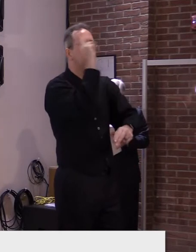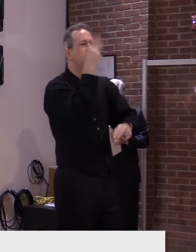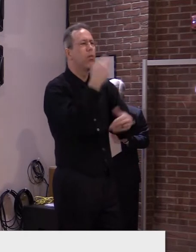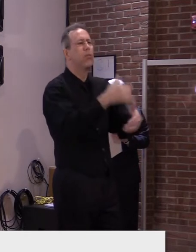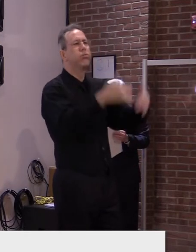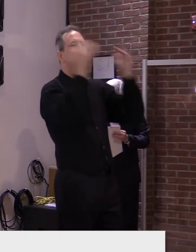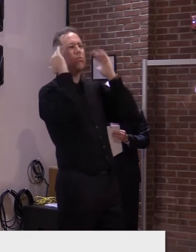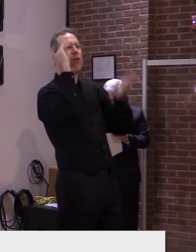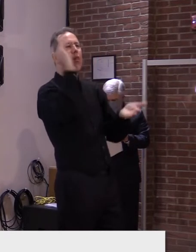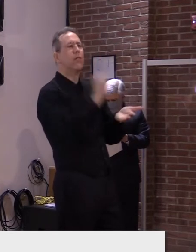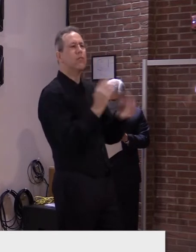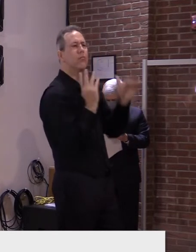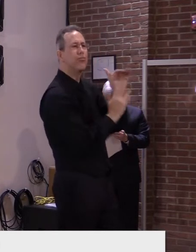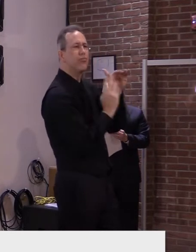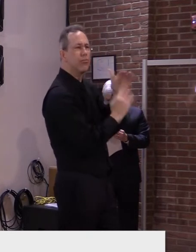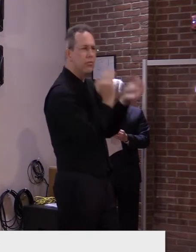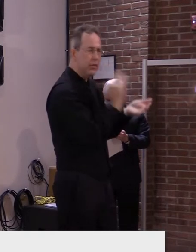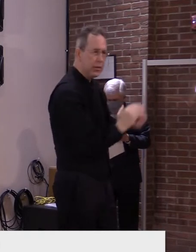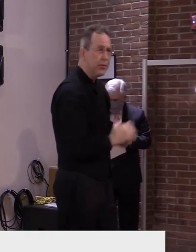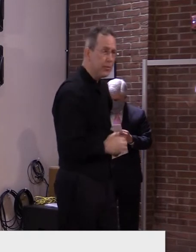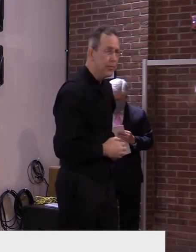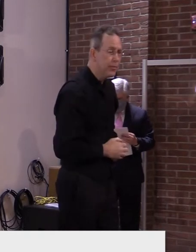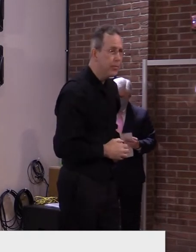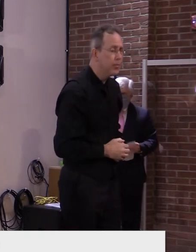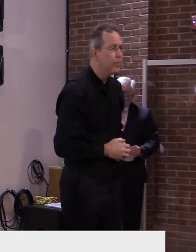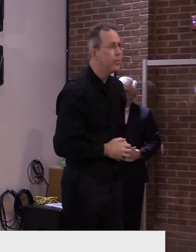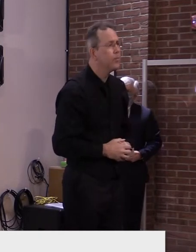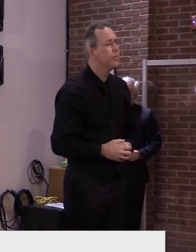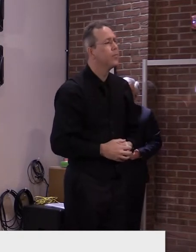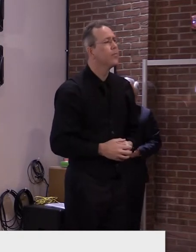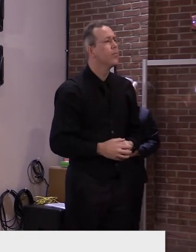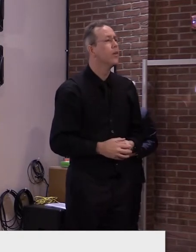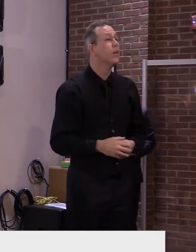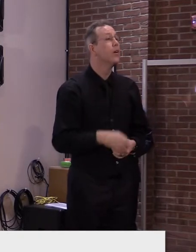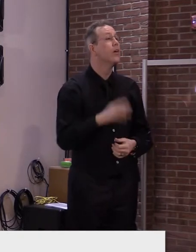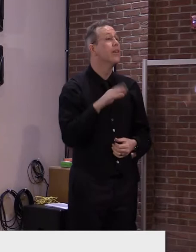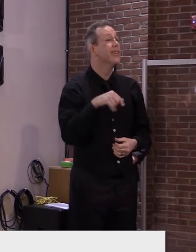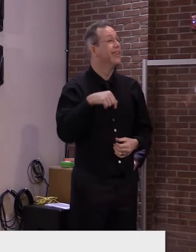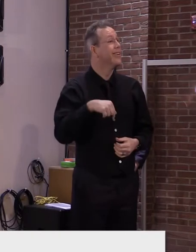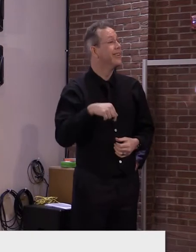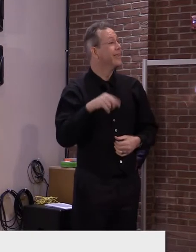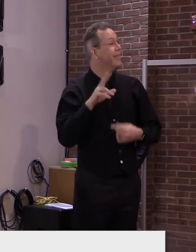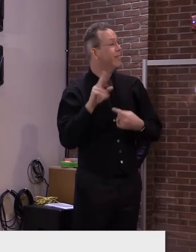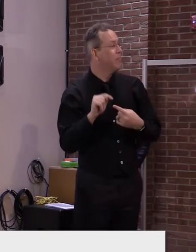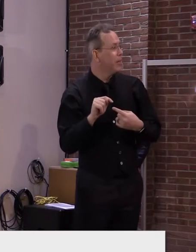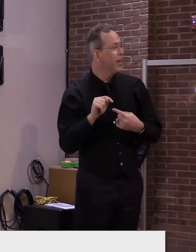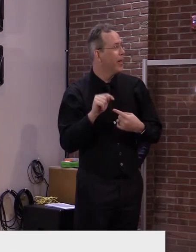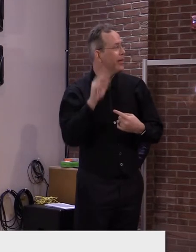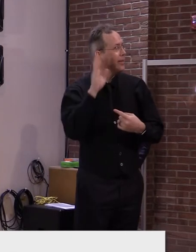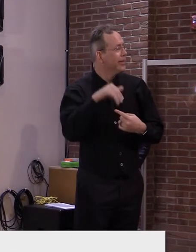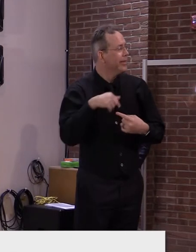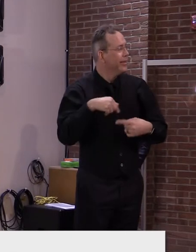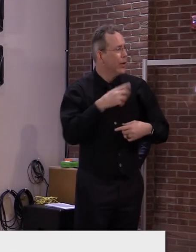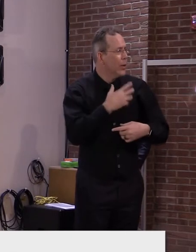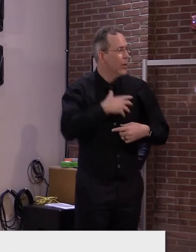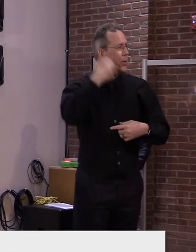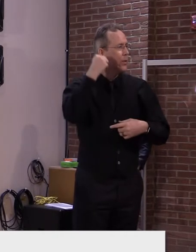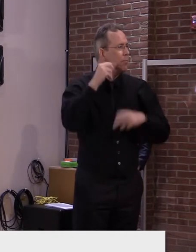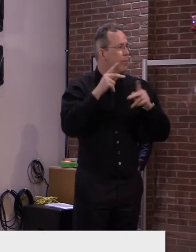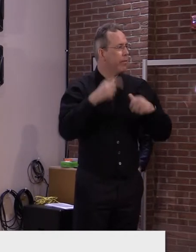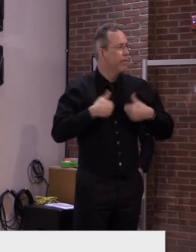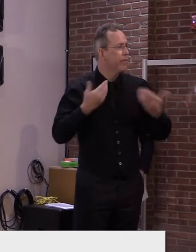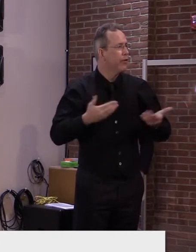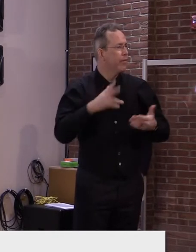to normal. And as a reminder, Vermont has one of the oldest populations in the nation, which makes our strategy